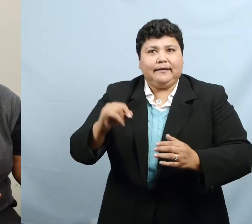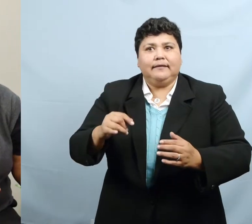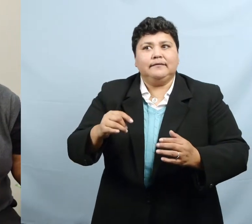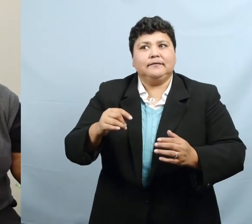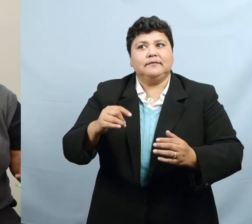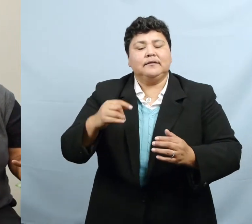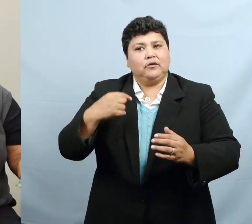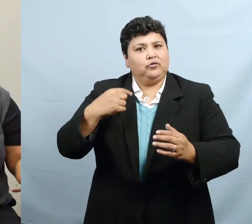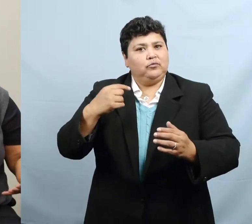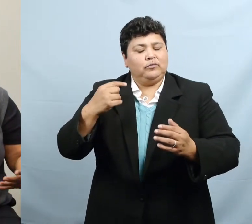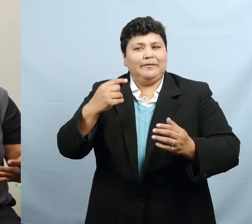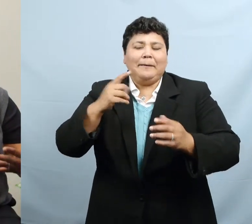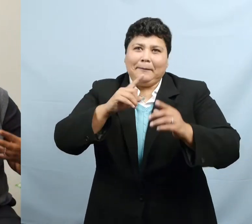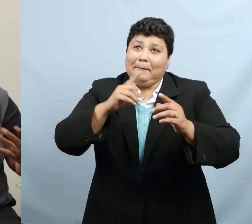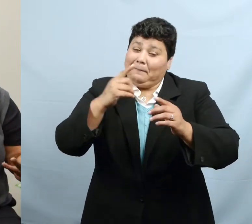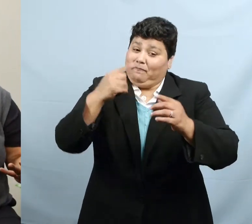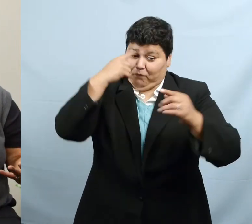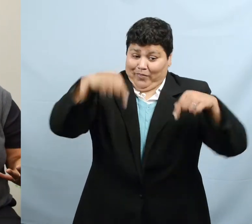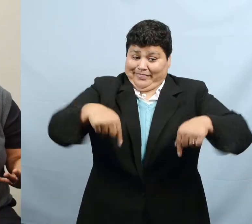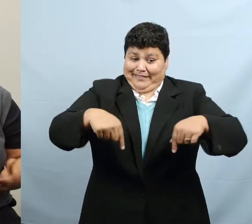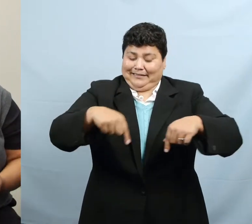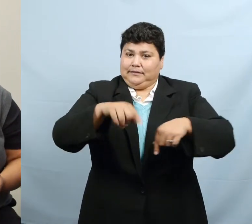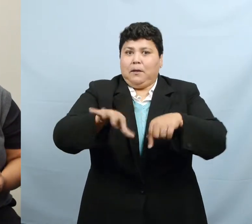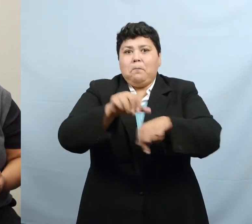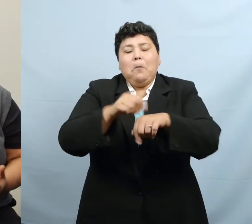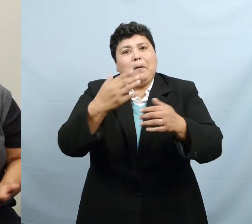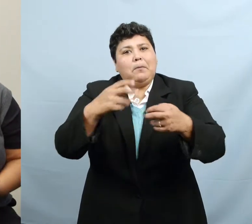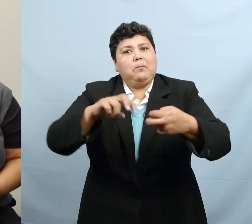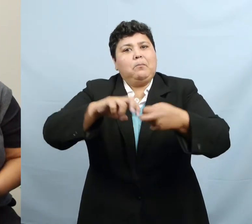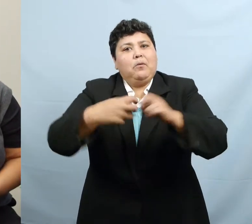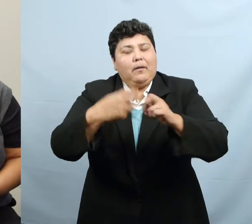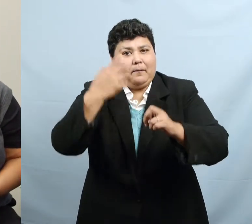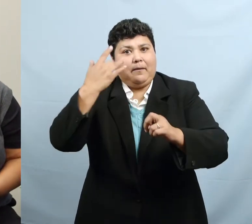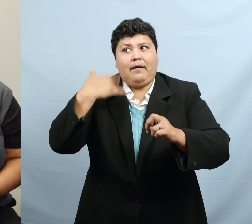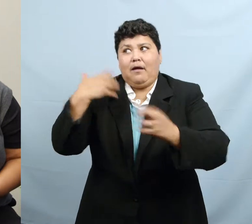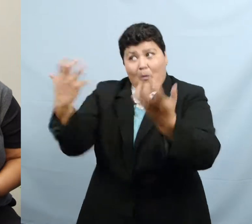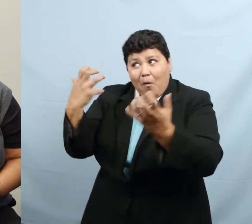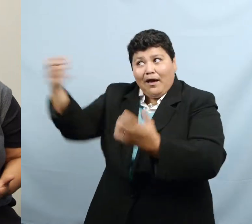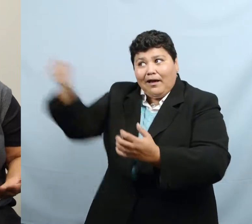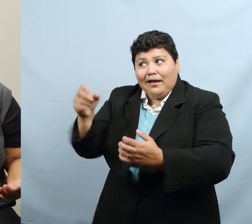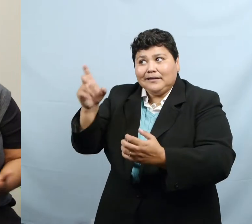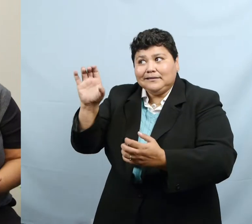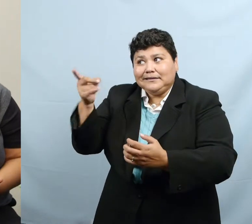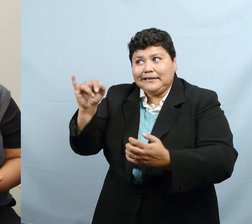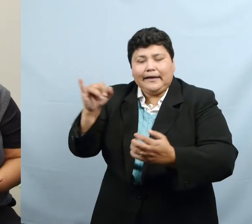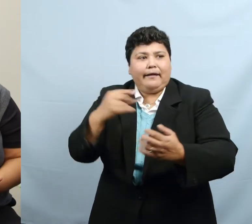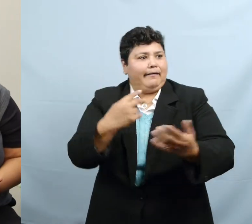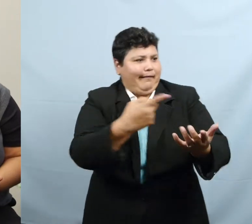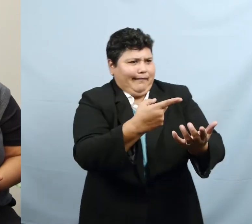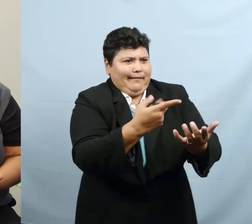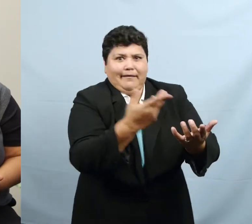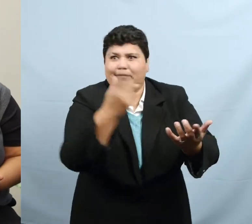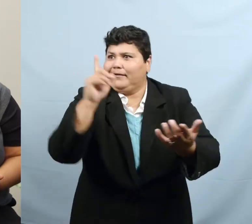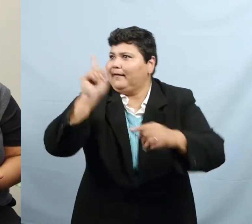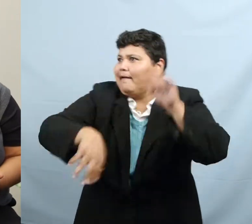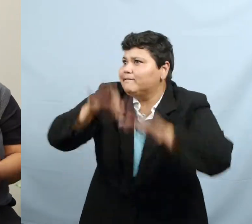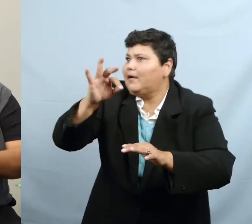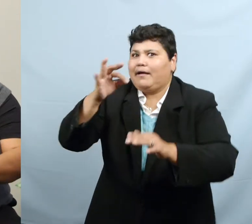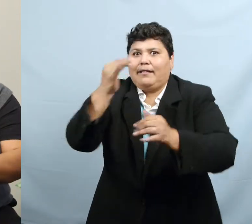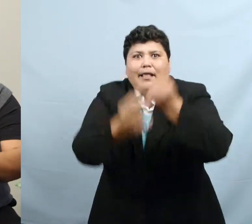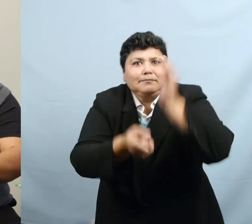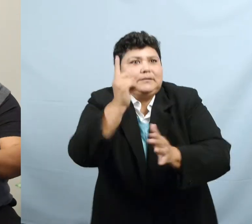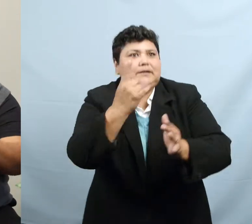appointment was already in progress and one might have not been available but that would be my primary choice to have brought in a CDI. And